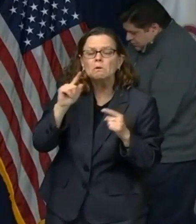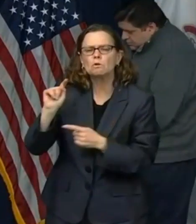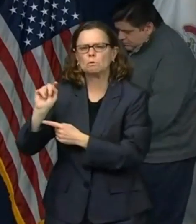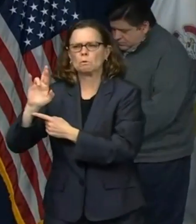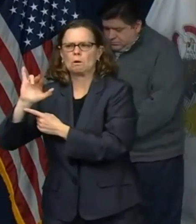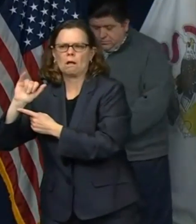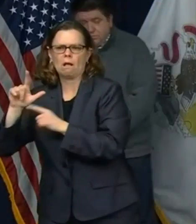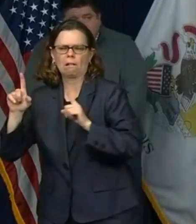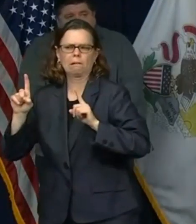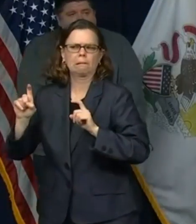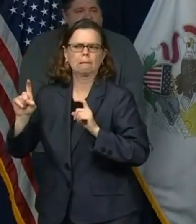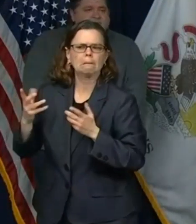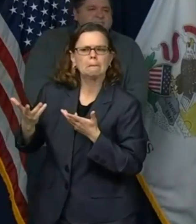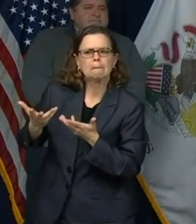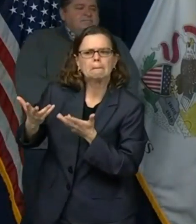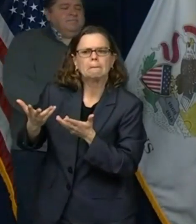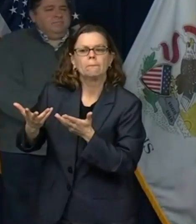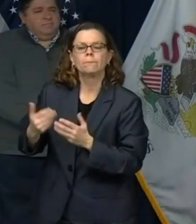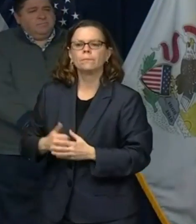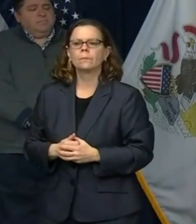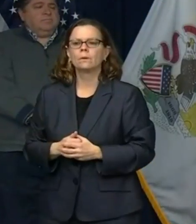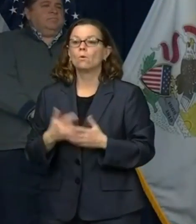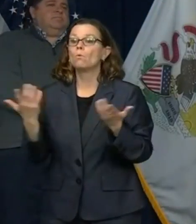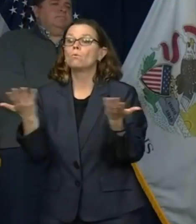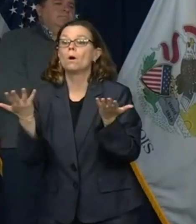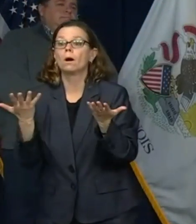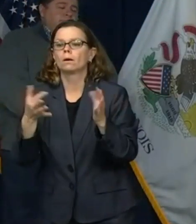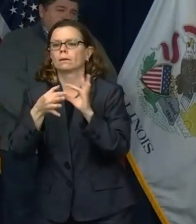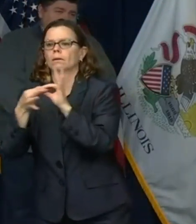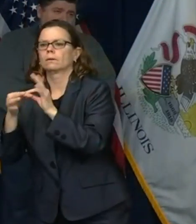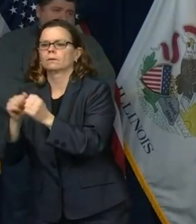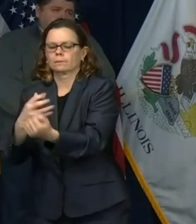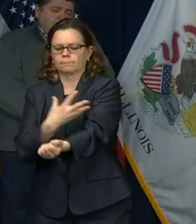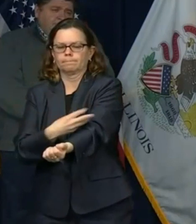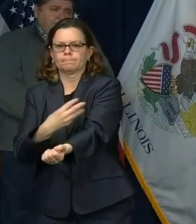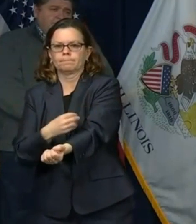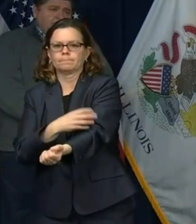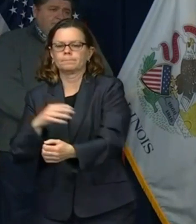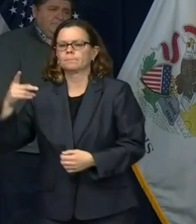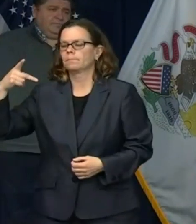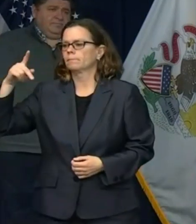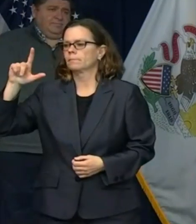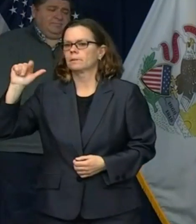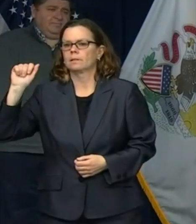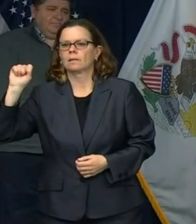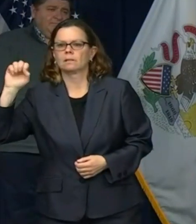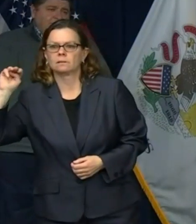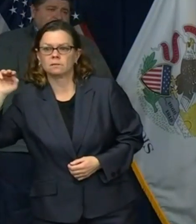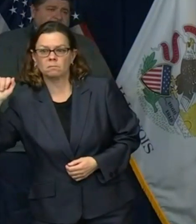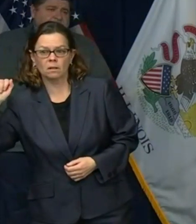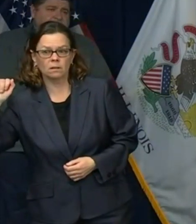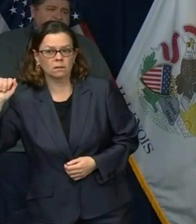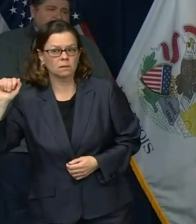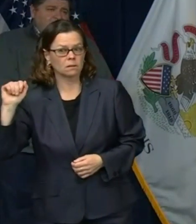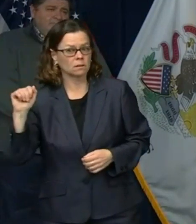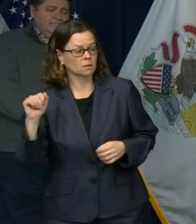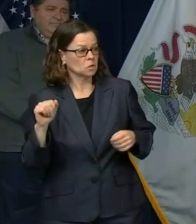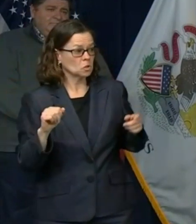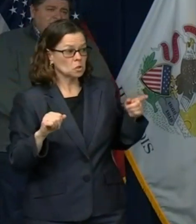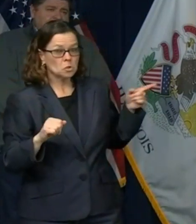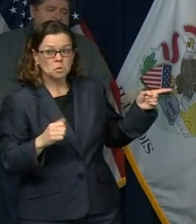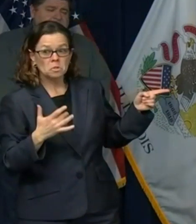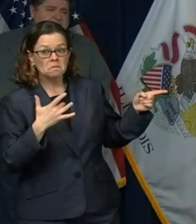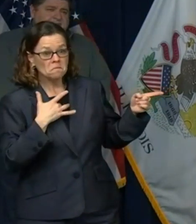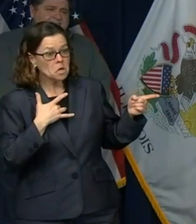on using plasma as a potential treatment? And if that goes well, how would we implement something like